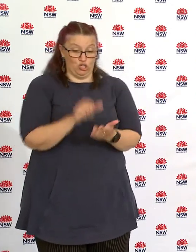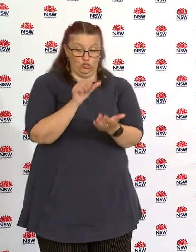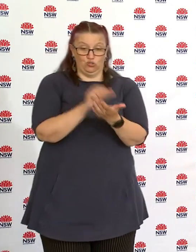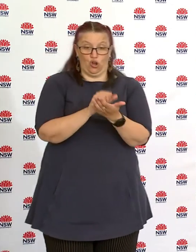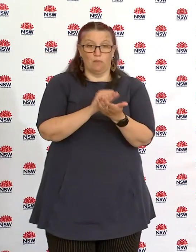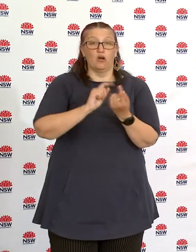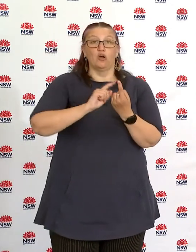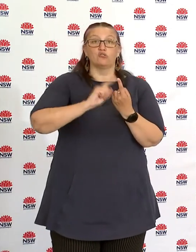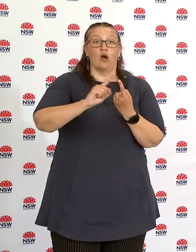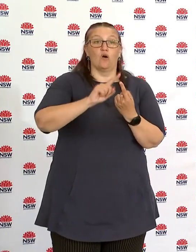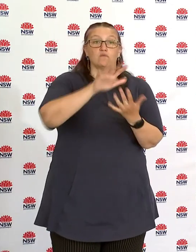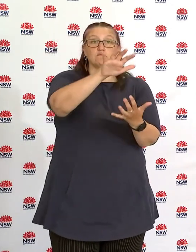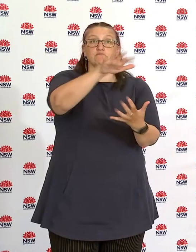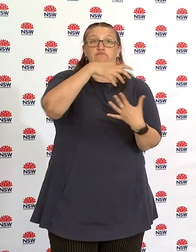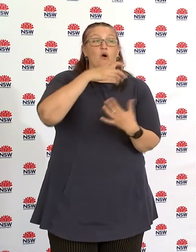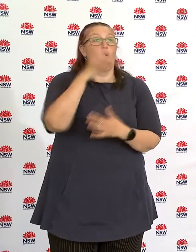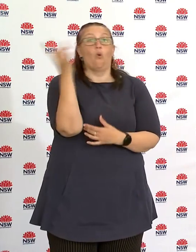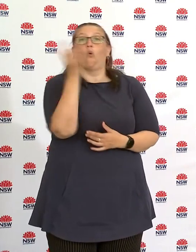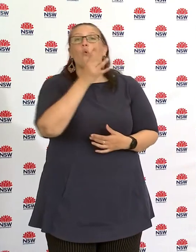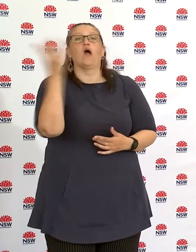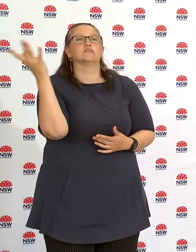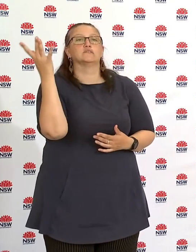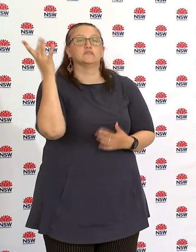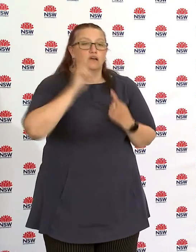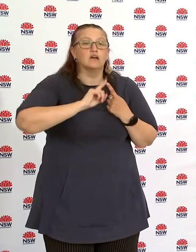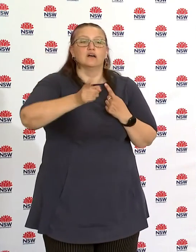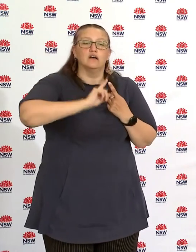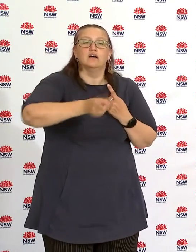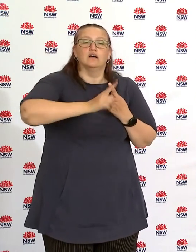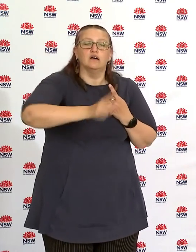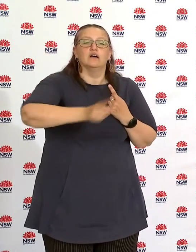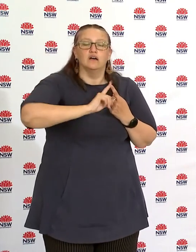permitted activity then we've really broken that chain of transmission